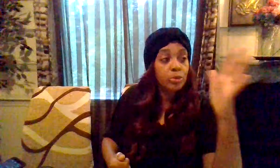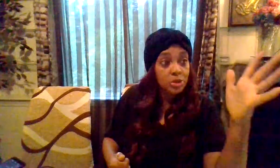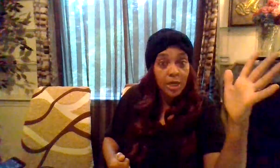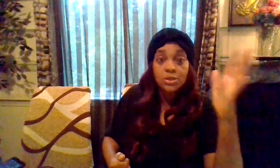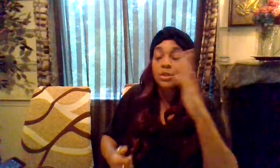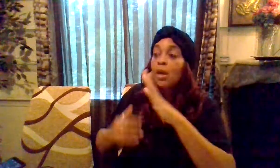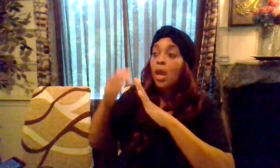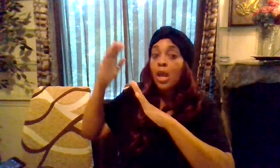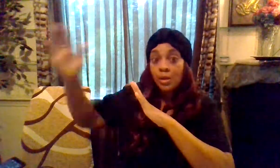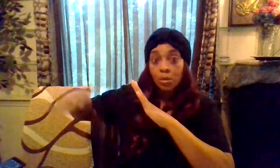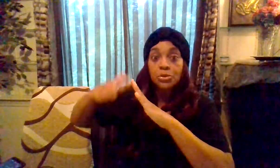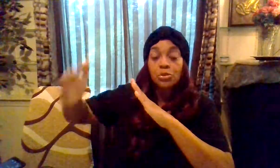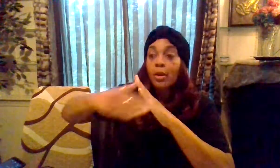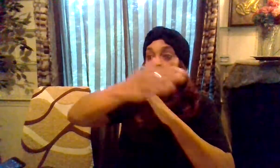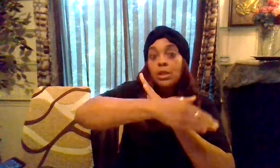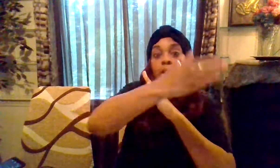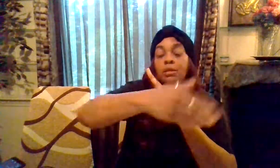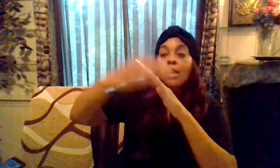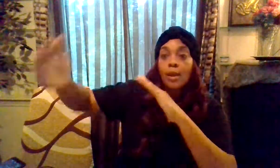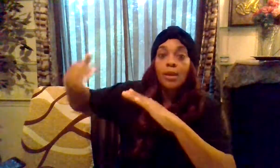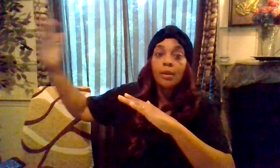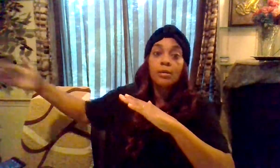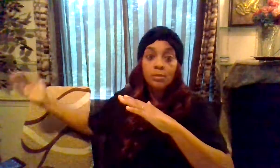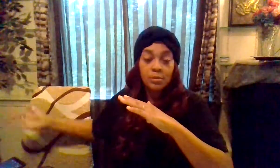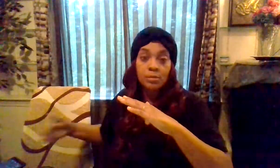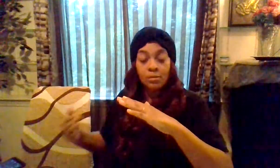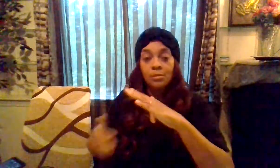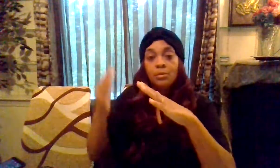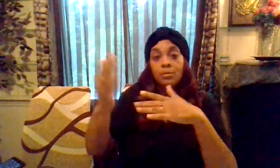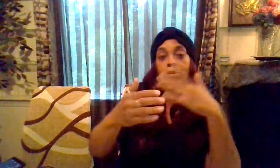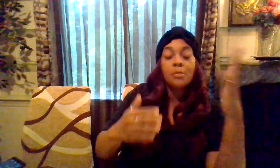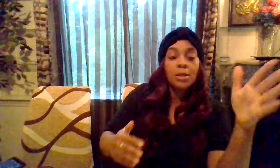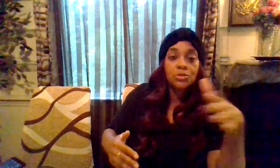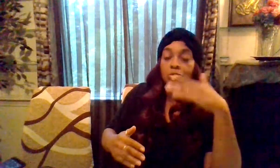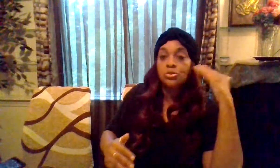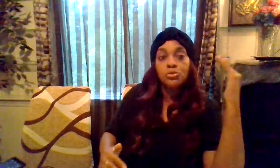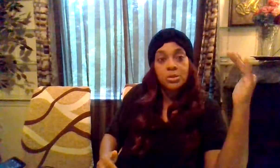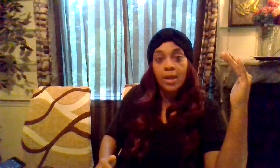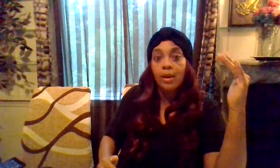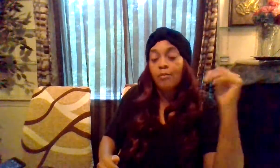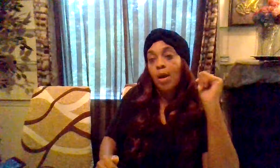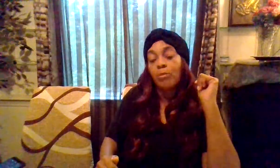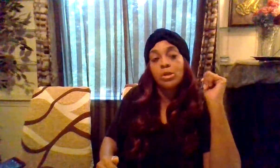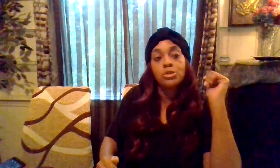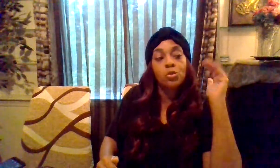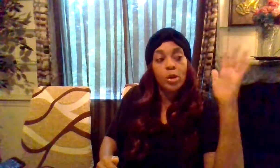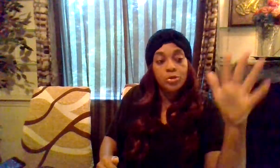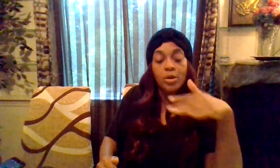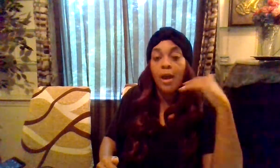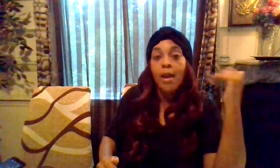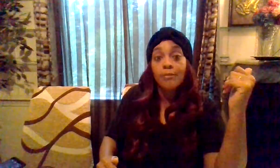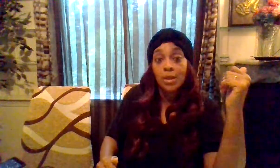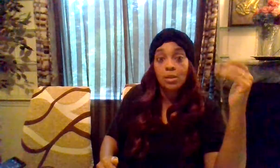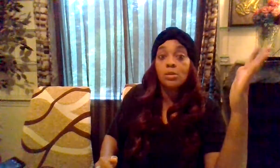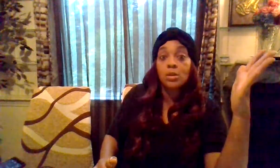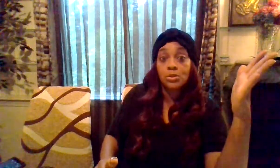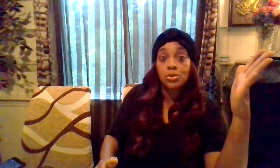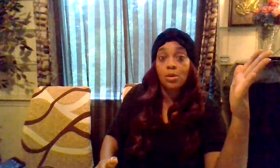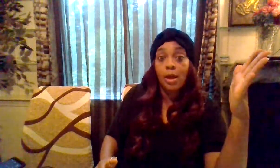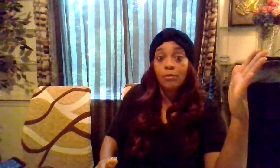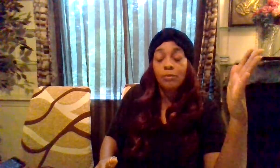projection and they'll do everything that they can to make sure that you stay in that vibration of where you're not having any good into your life